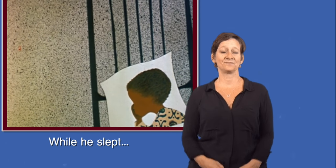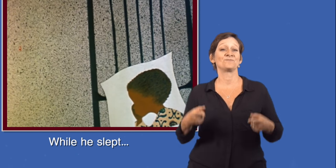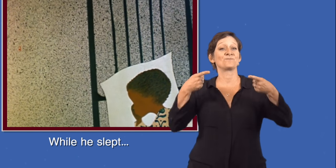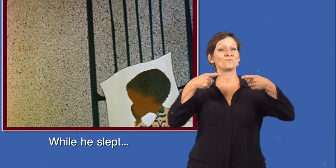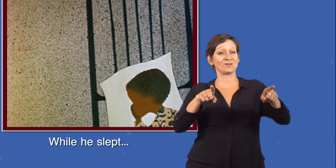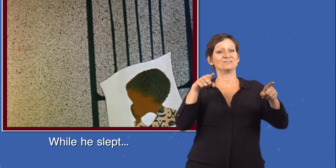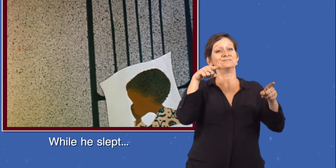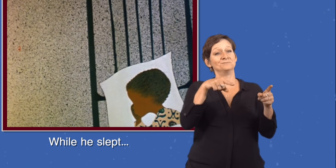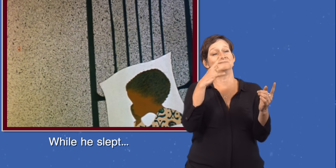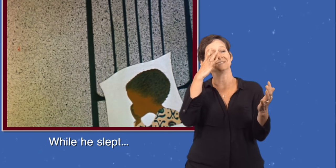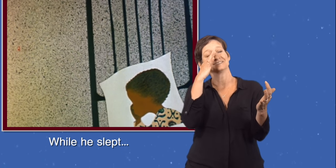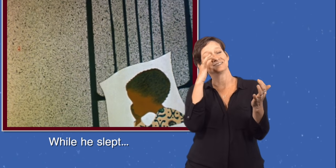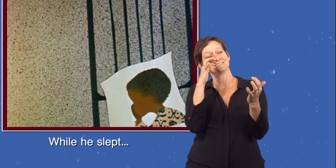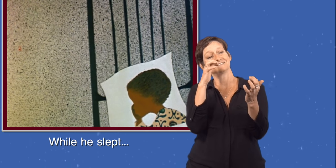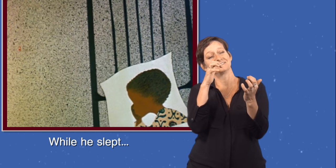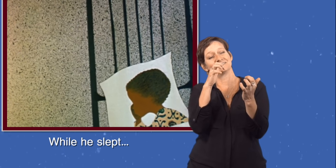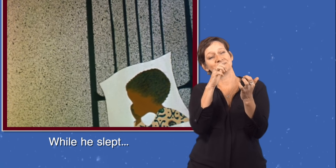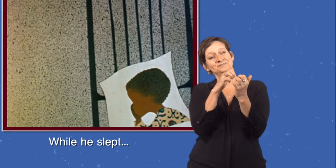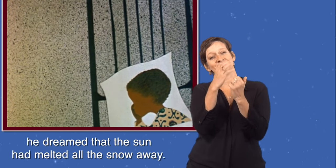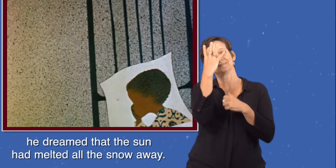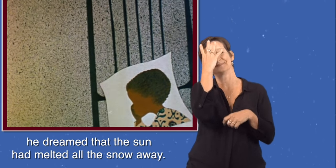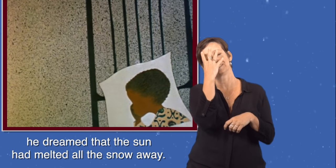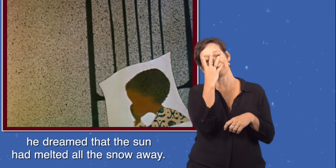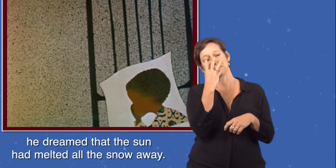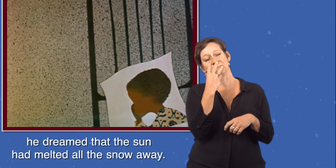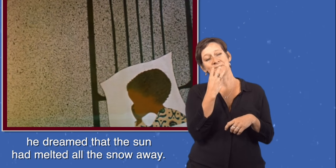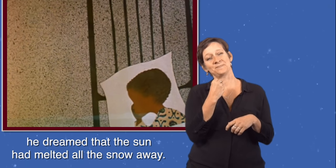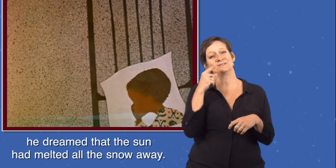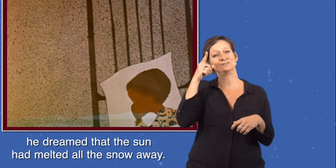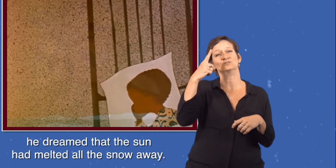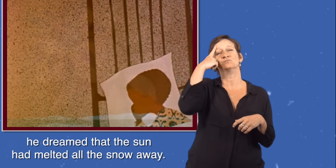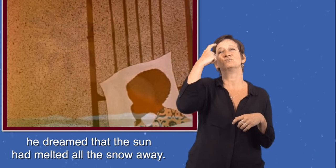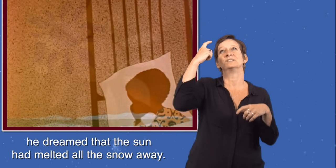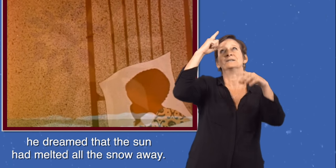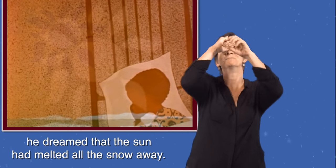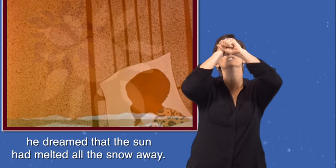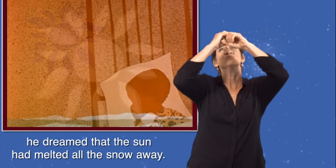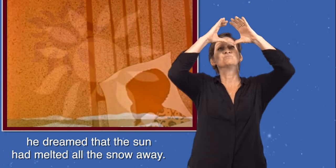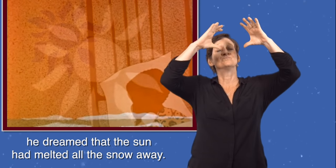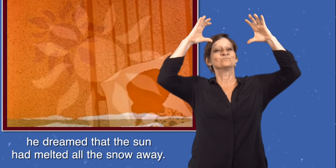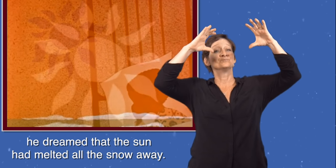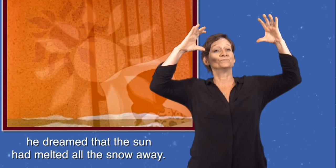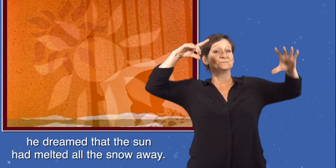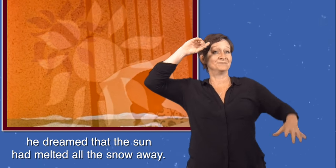While he slept, he dreamed that the sun had melted all the snow away.